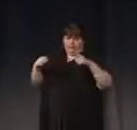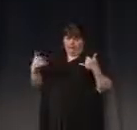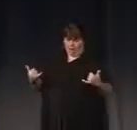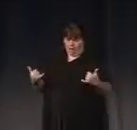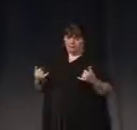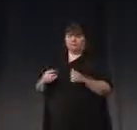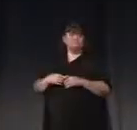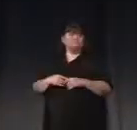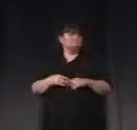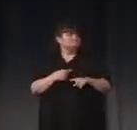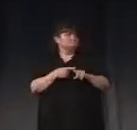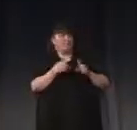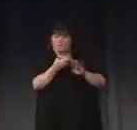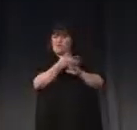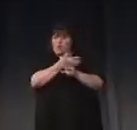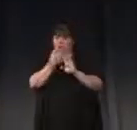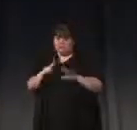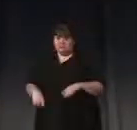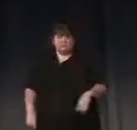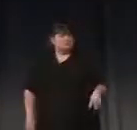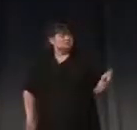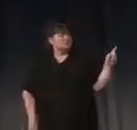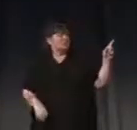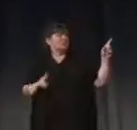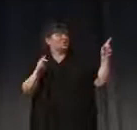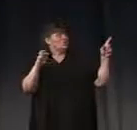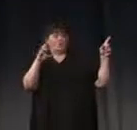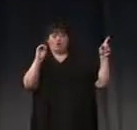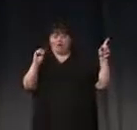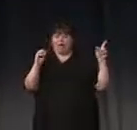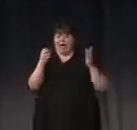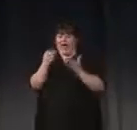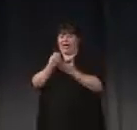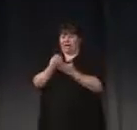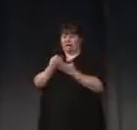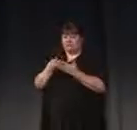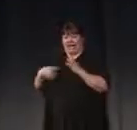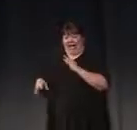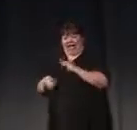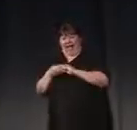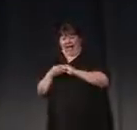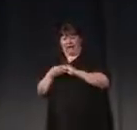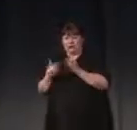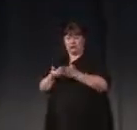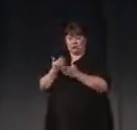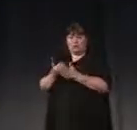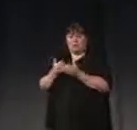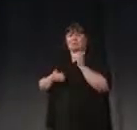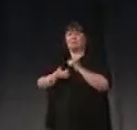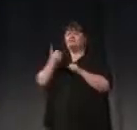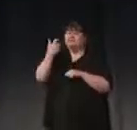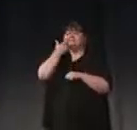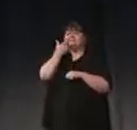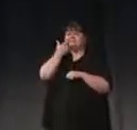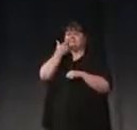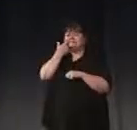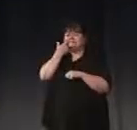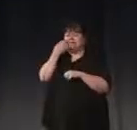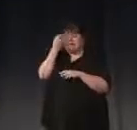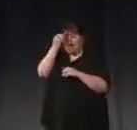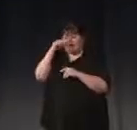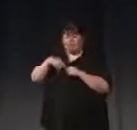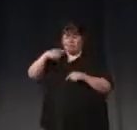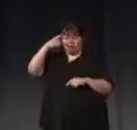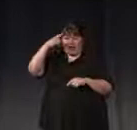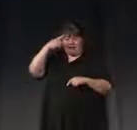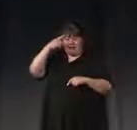but before I do that, neuroeconomics, I wanted to add to the mix. This is one of the most recent iterations of the brain